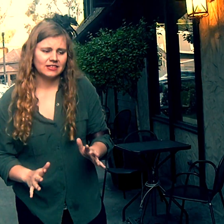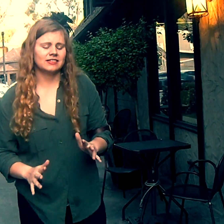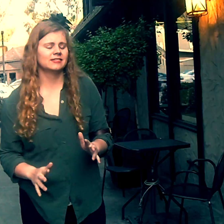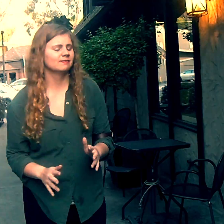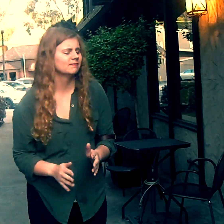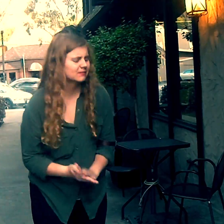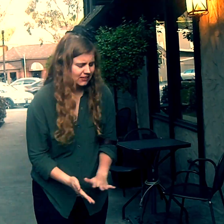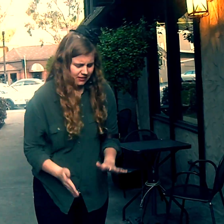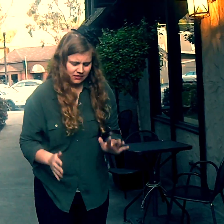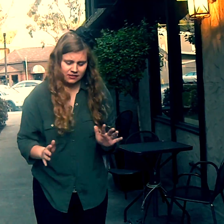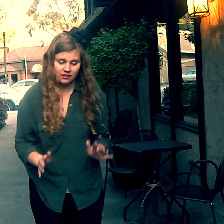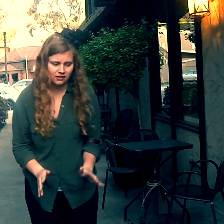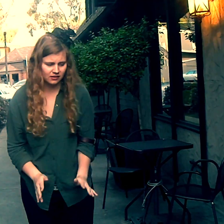be calm